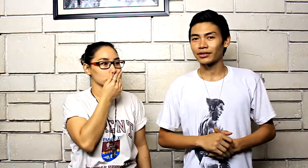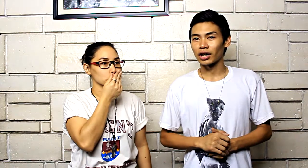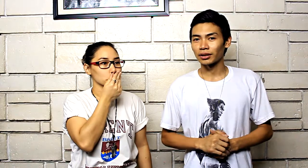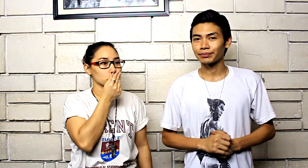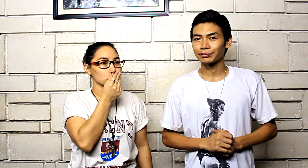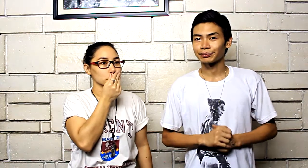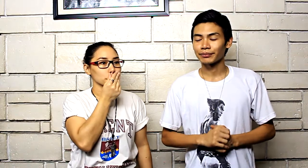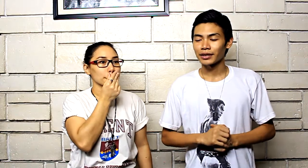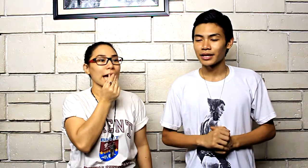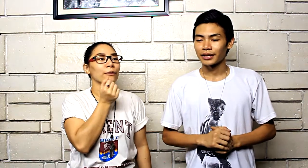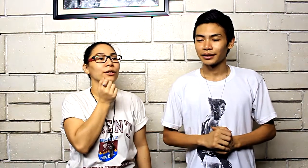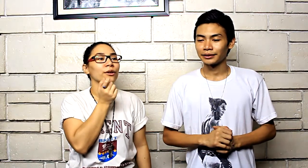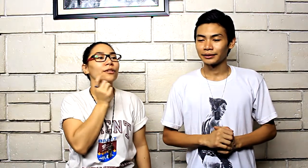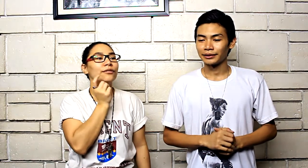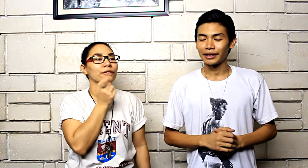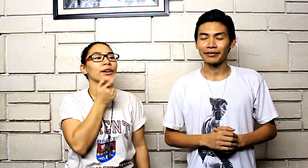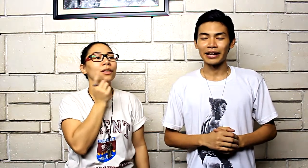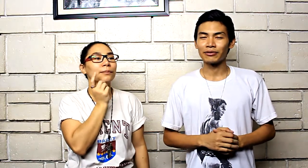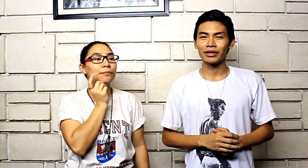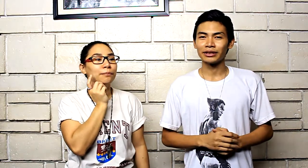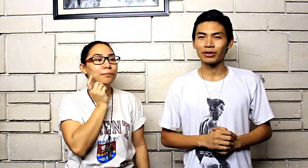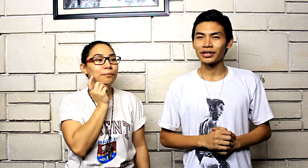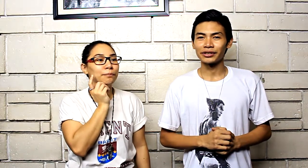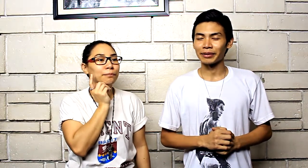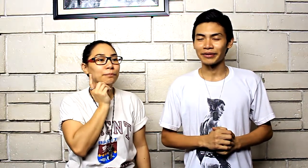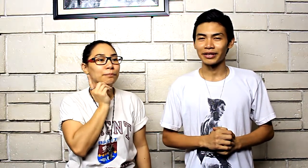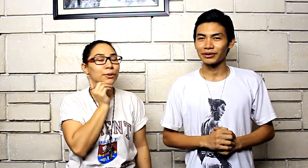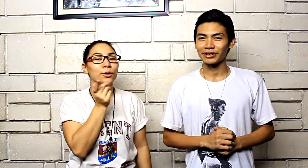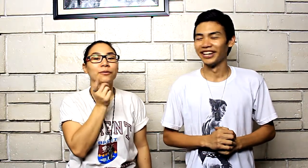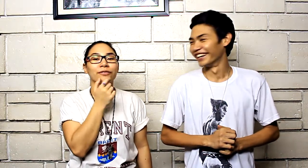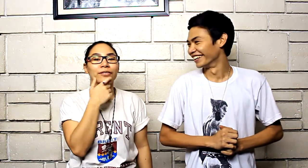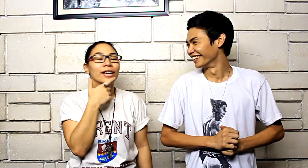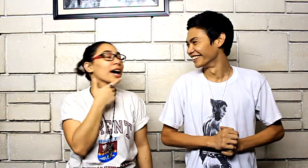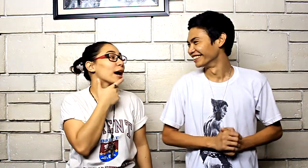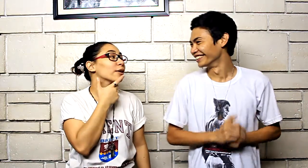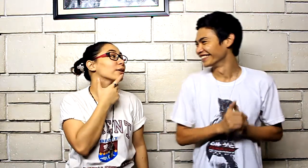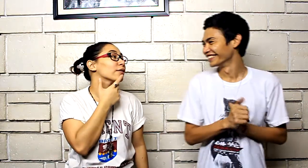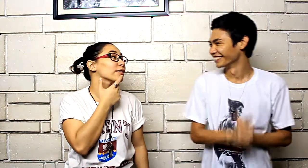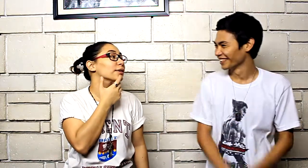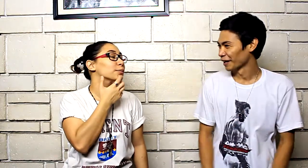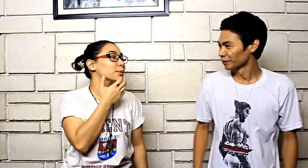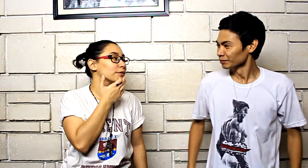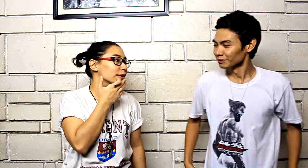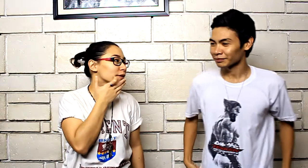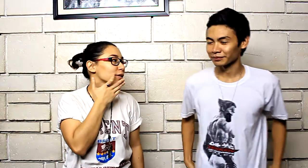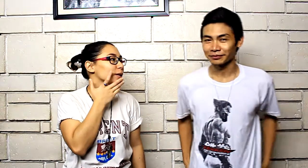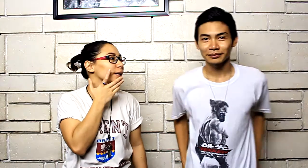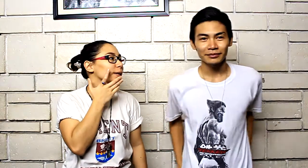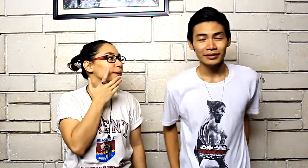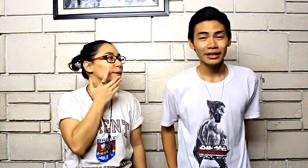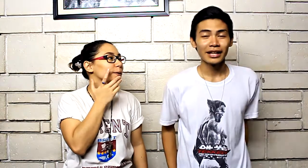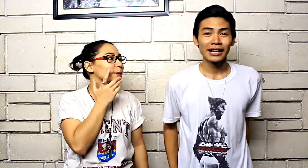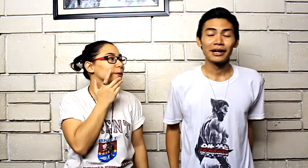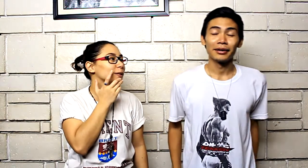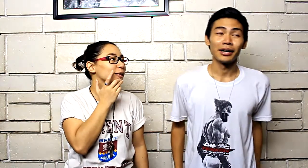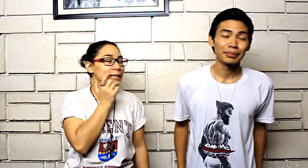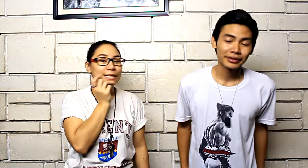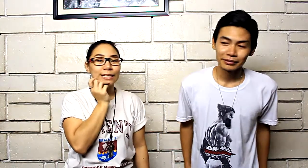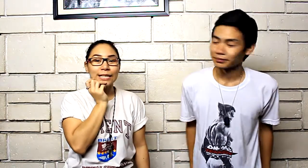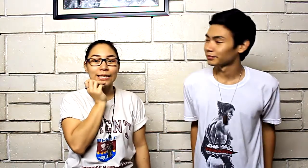are I would go for anyone who watches my video I would go for the poop flavored chocolate because it tastes